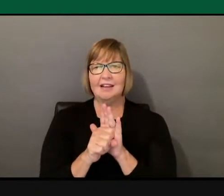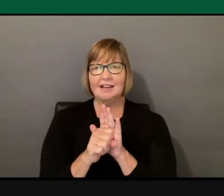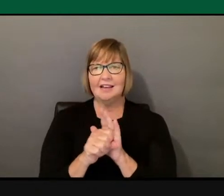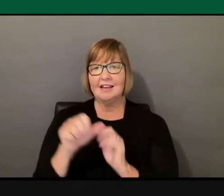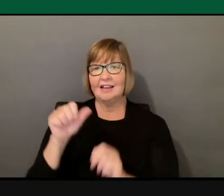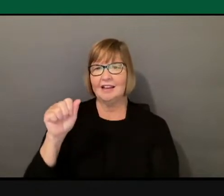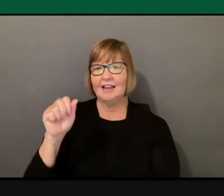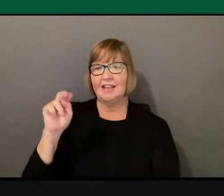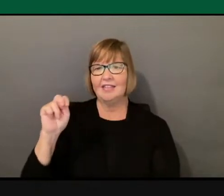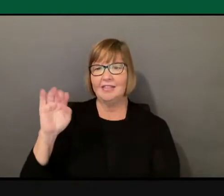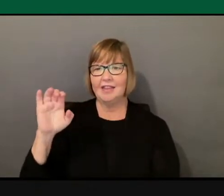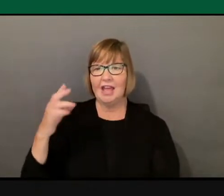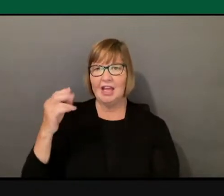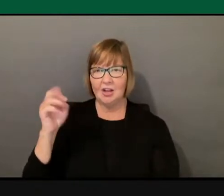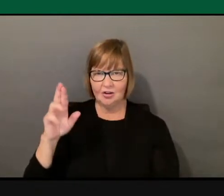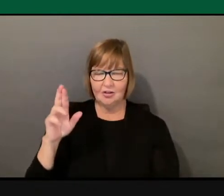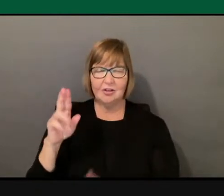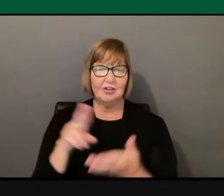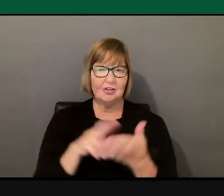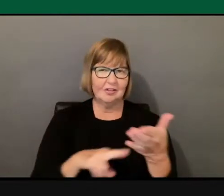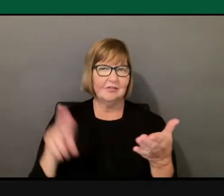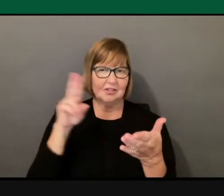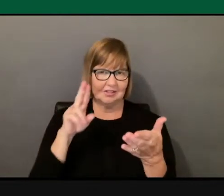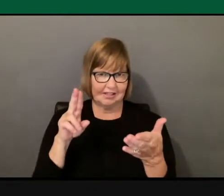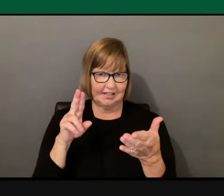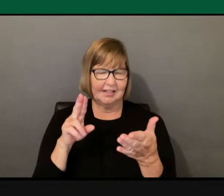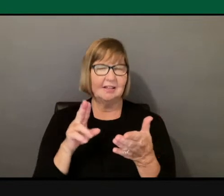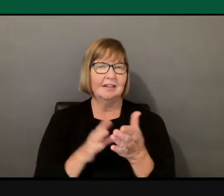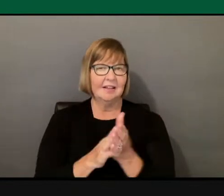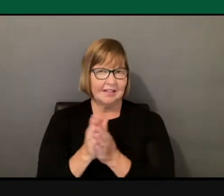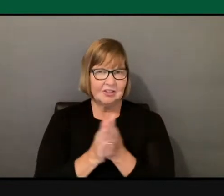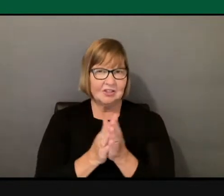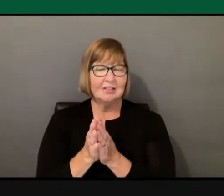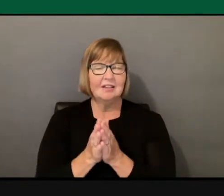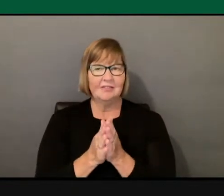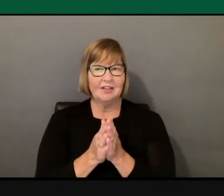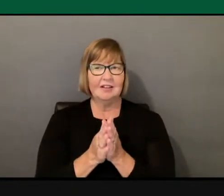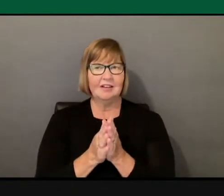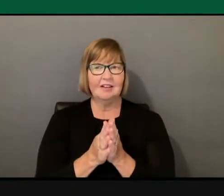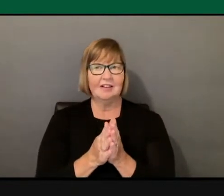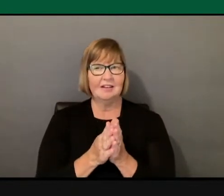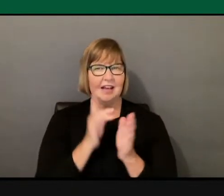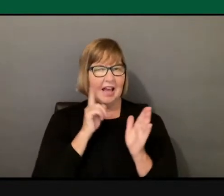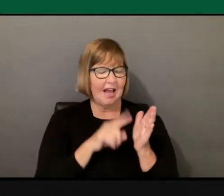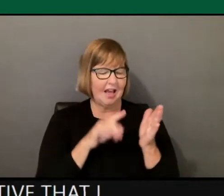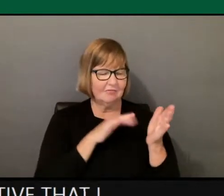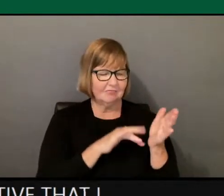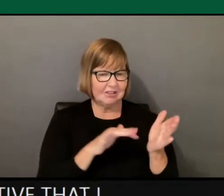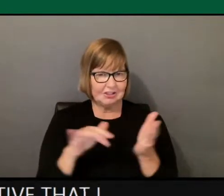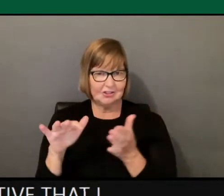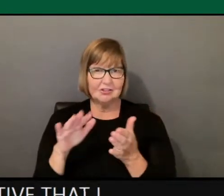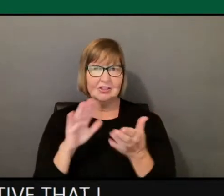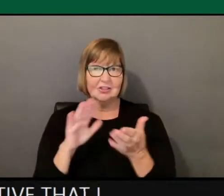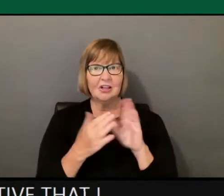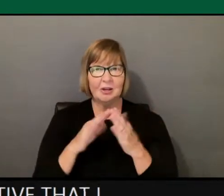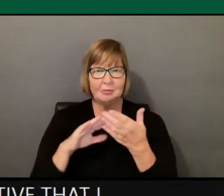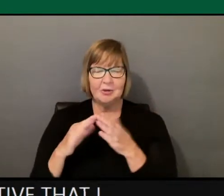initiative that, you know, I stumbled upon when I researched community engagement at Sac State.